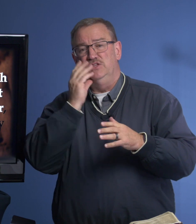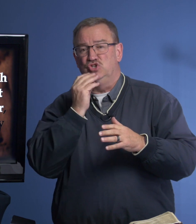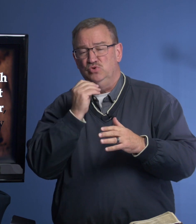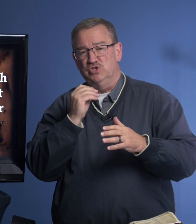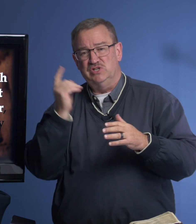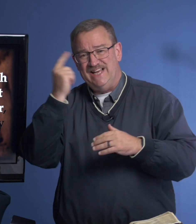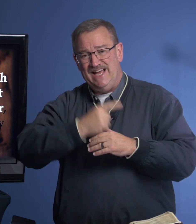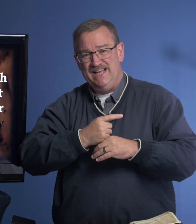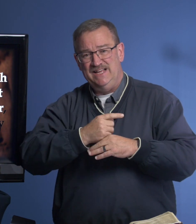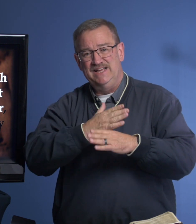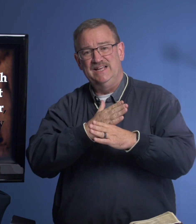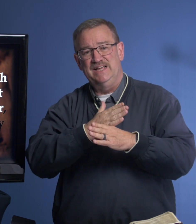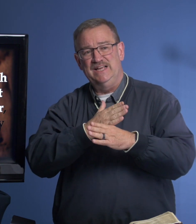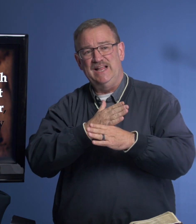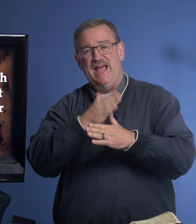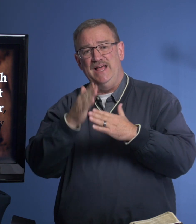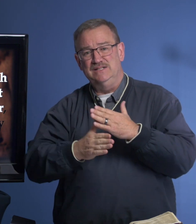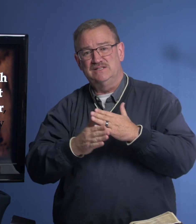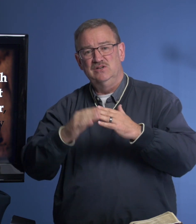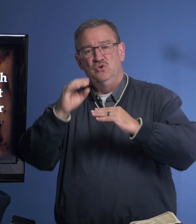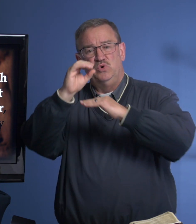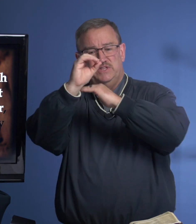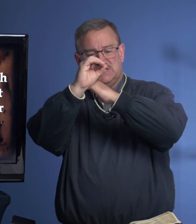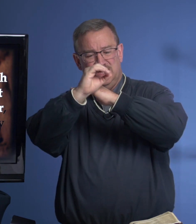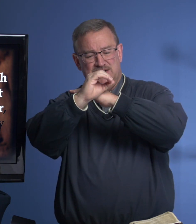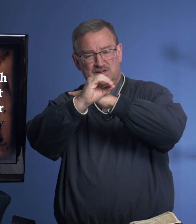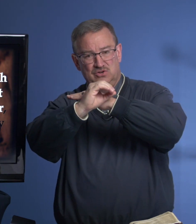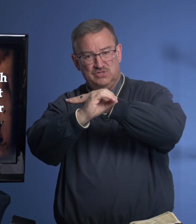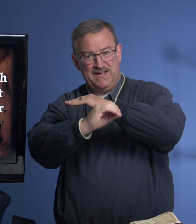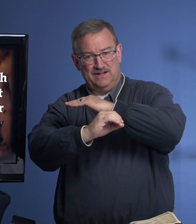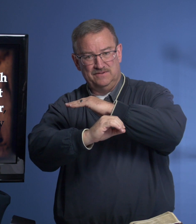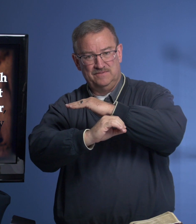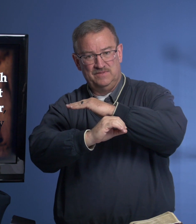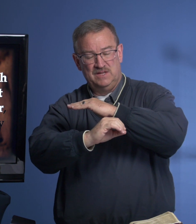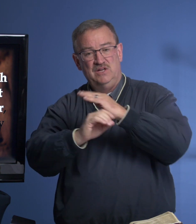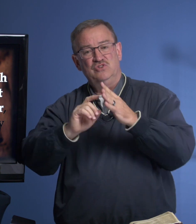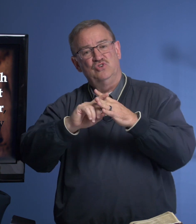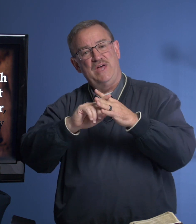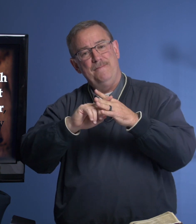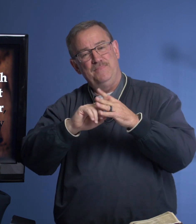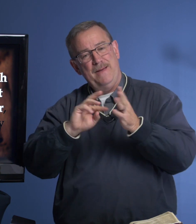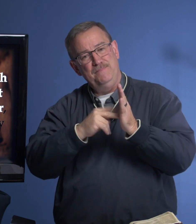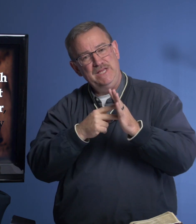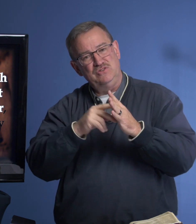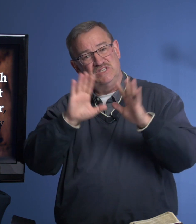in the Jewish day, it ends when the sun goes down. So that means that